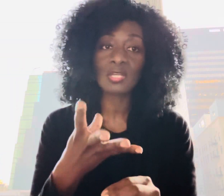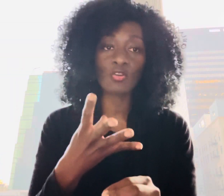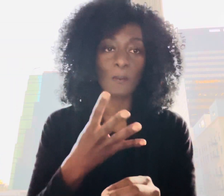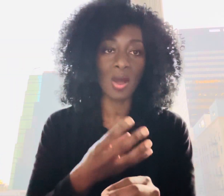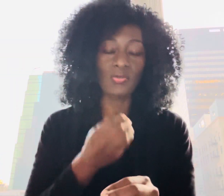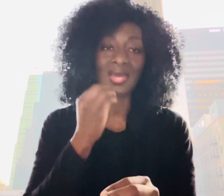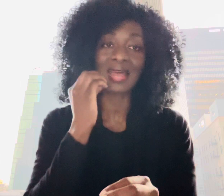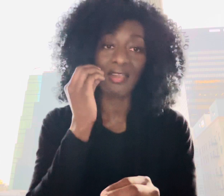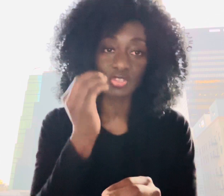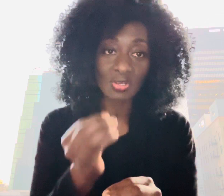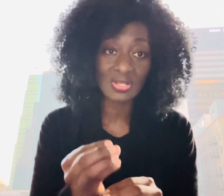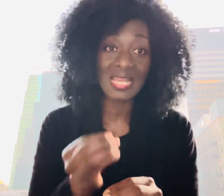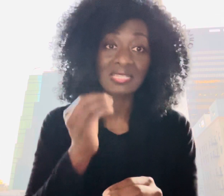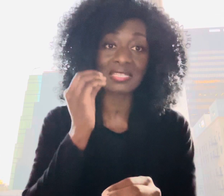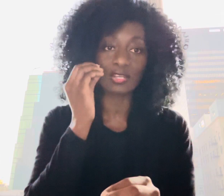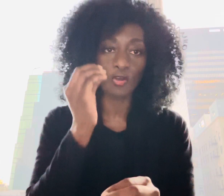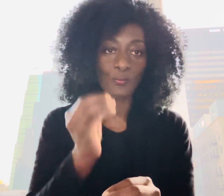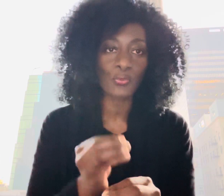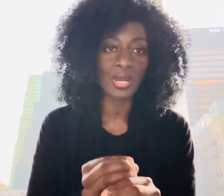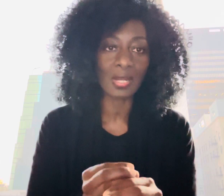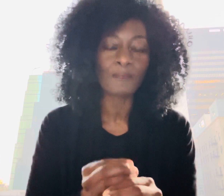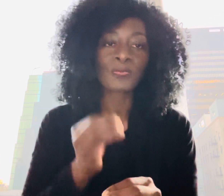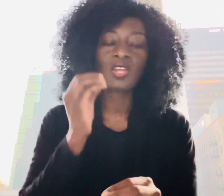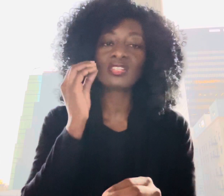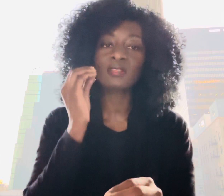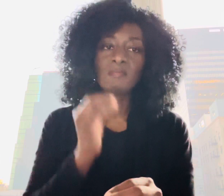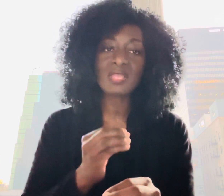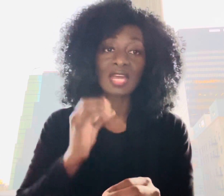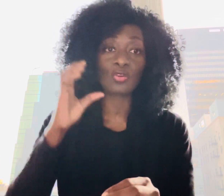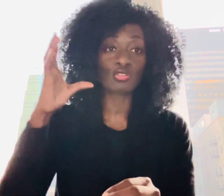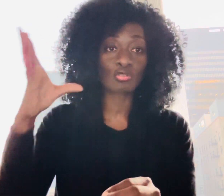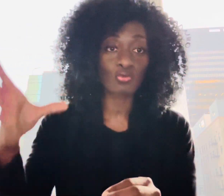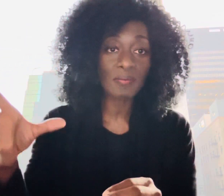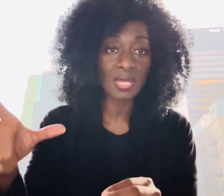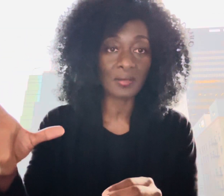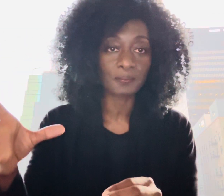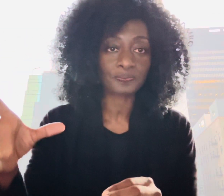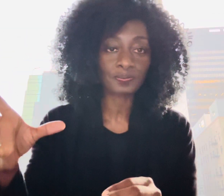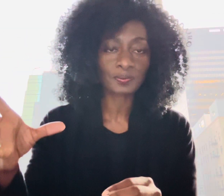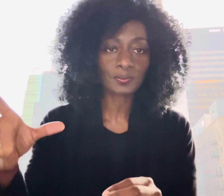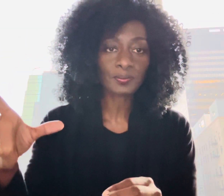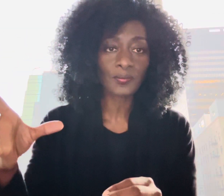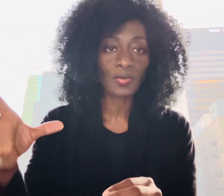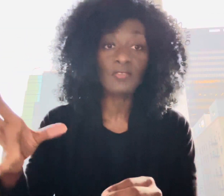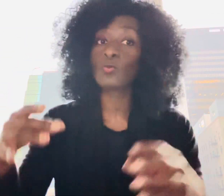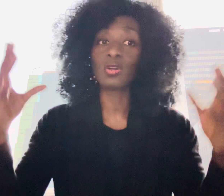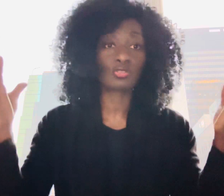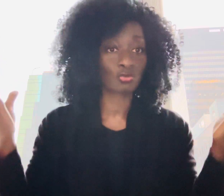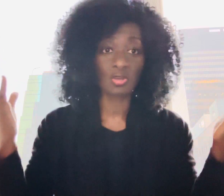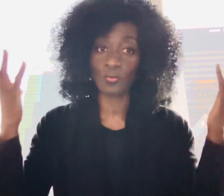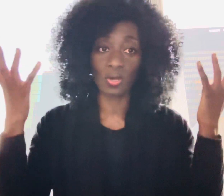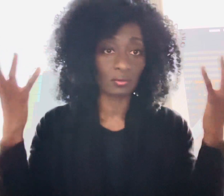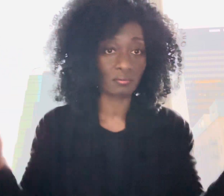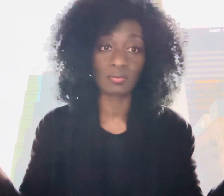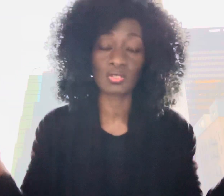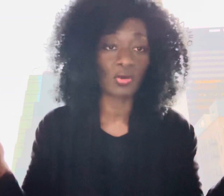your mouth and articulating your prayer it doesn't mean that you're screaming if you want to scream well scream